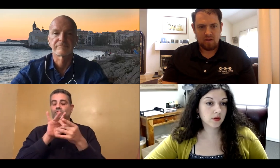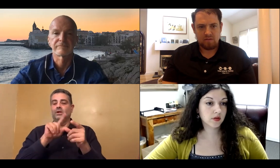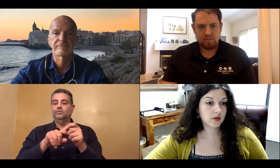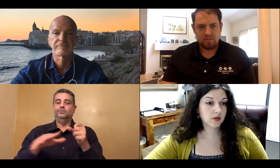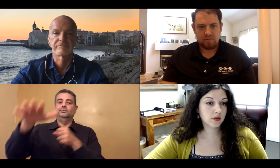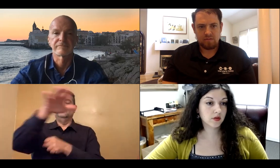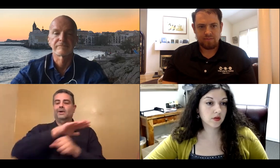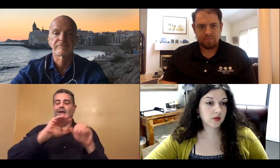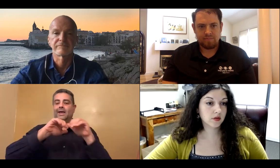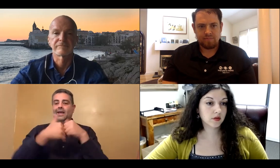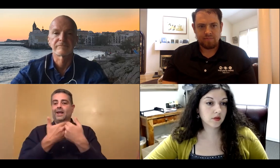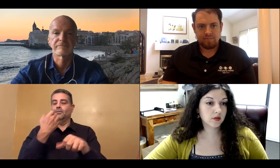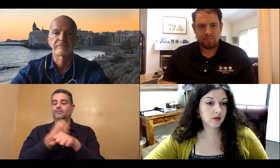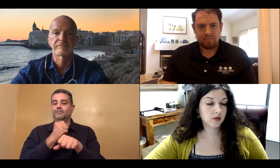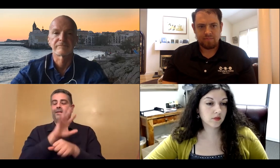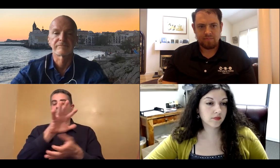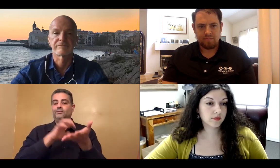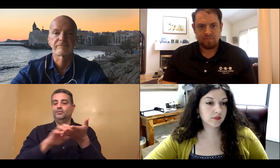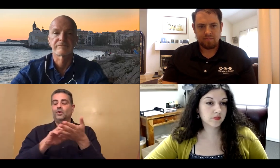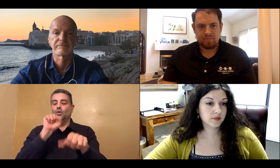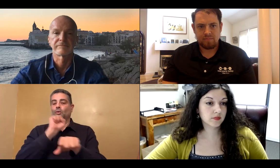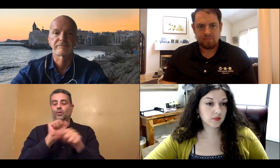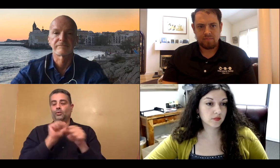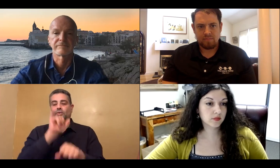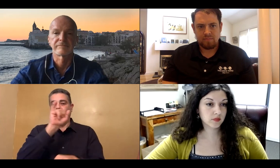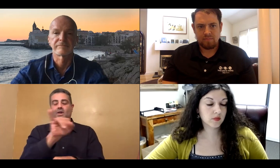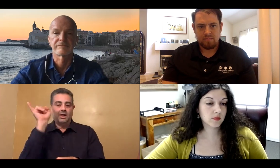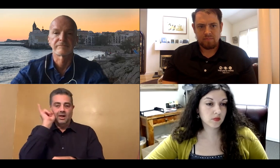question isn't really related so much to MMX.